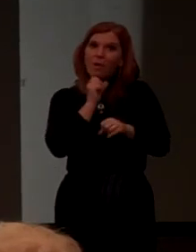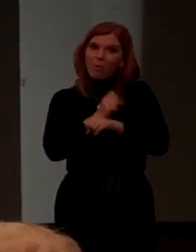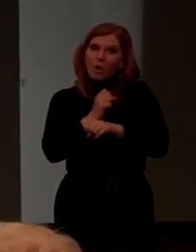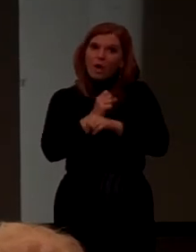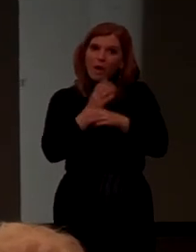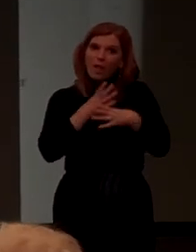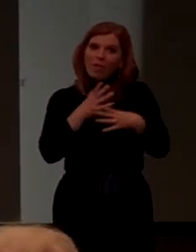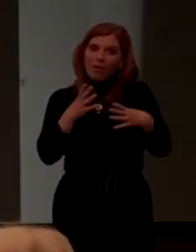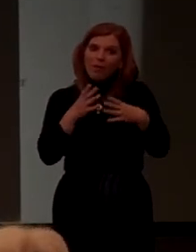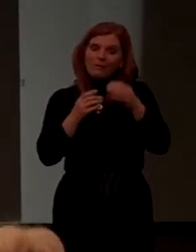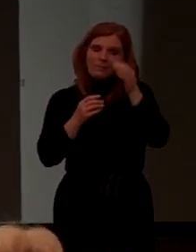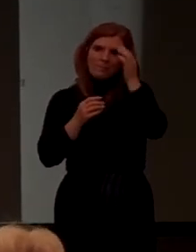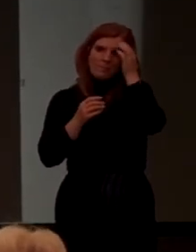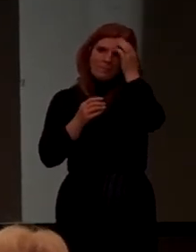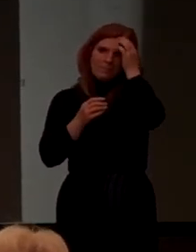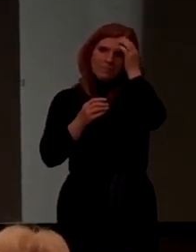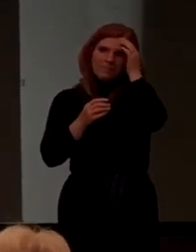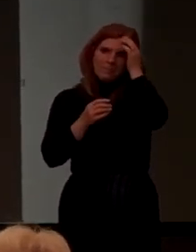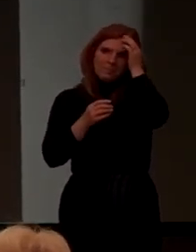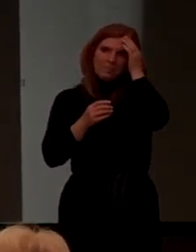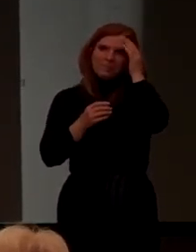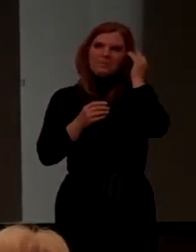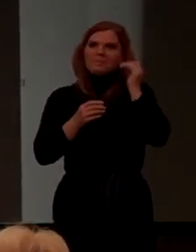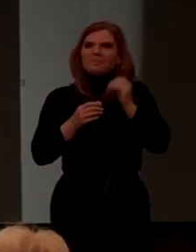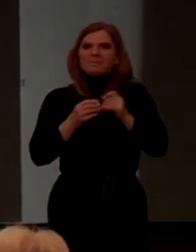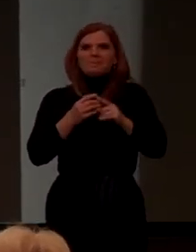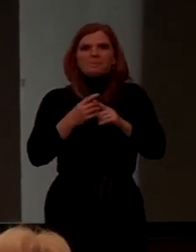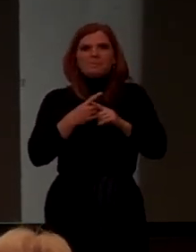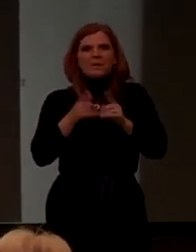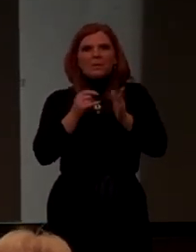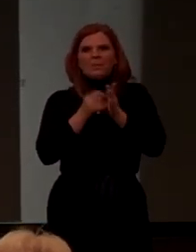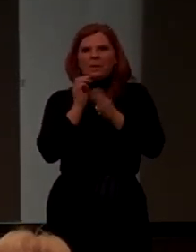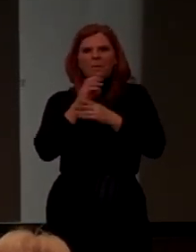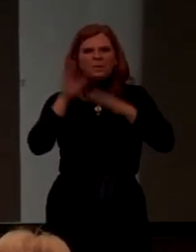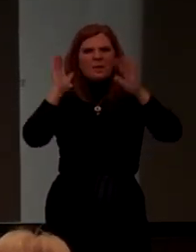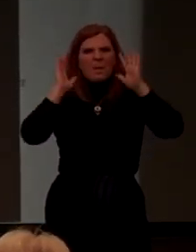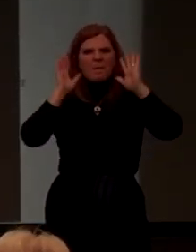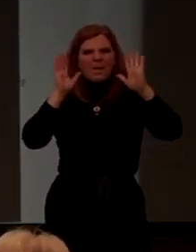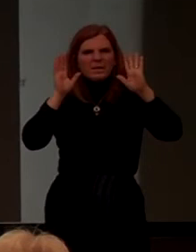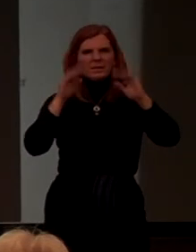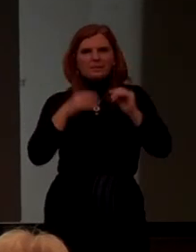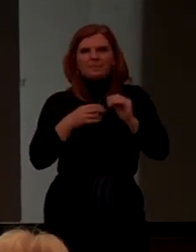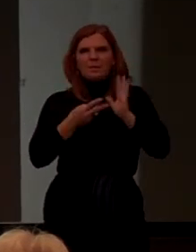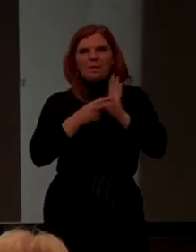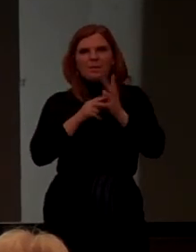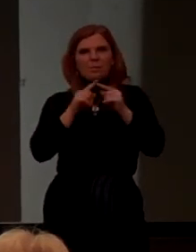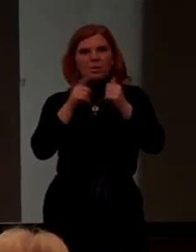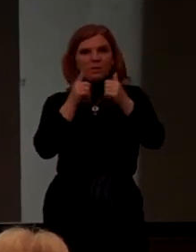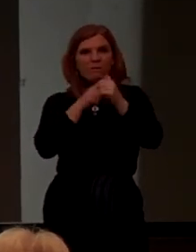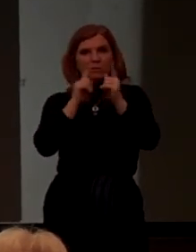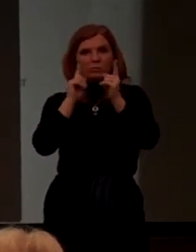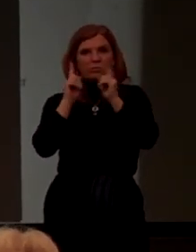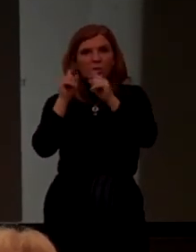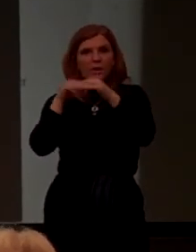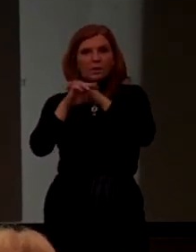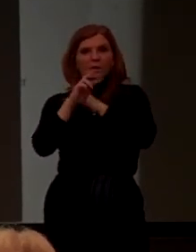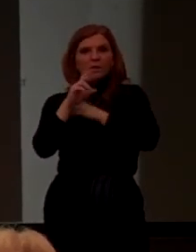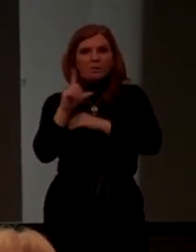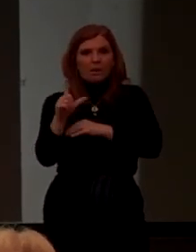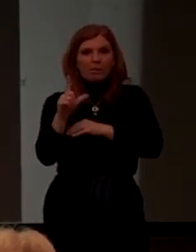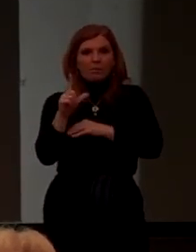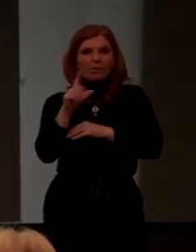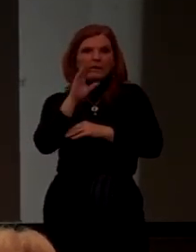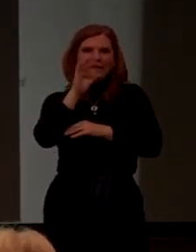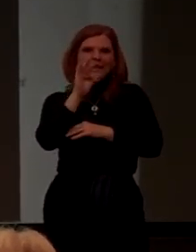for Weirdon Steel. But it was amazing. I mean, when I first went into the mill in 1964,